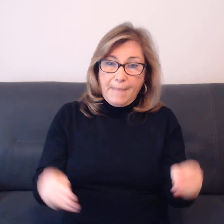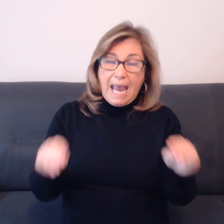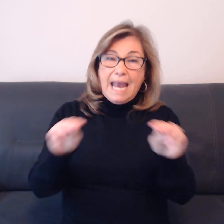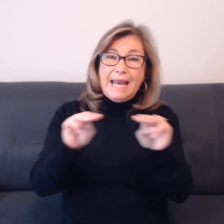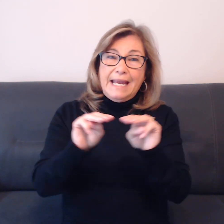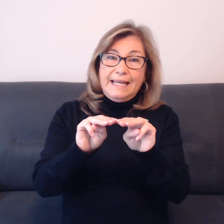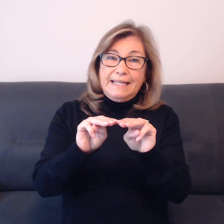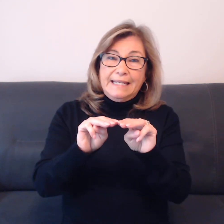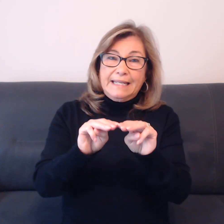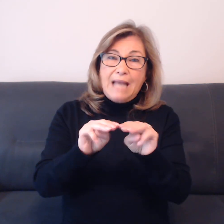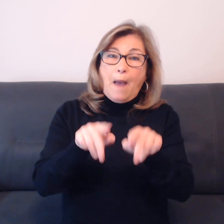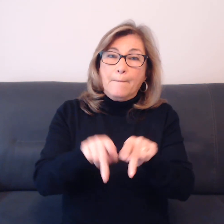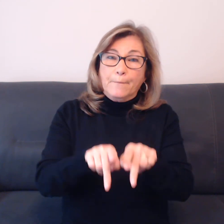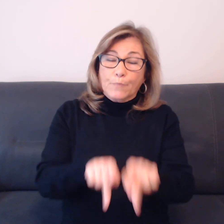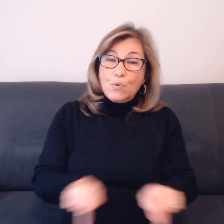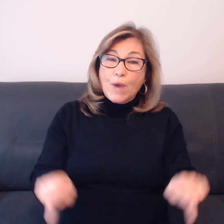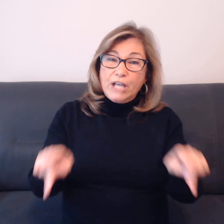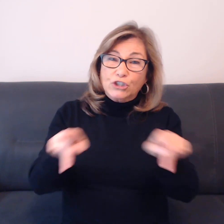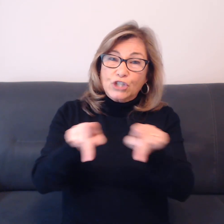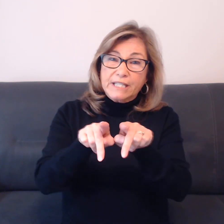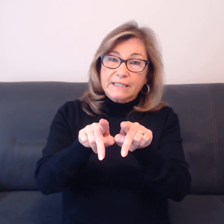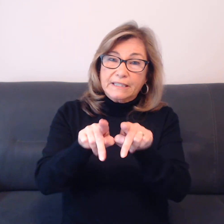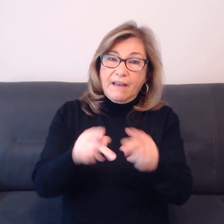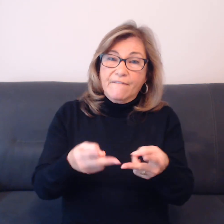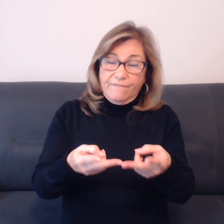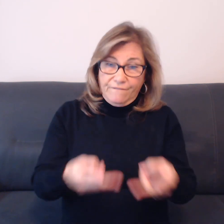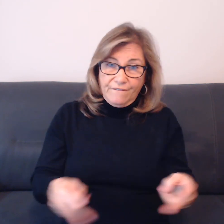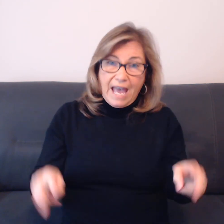precious, value, worth.